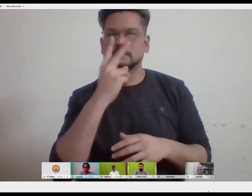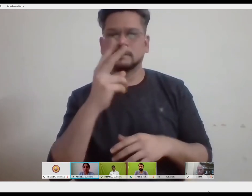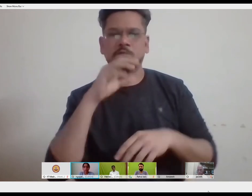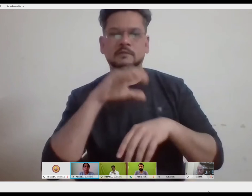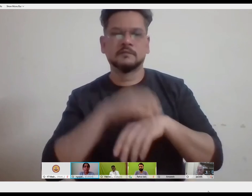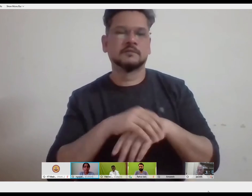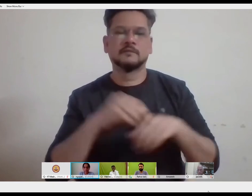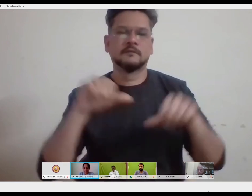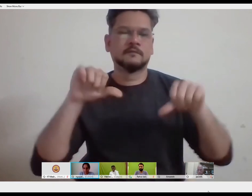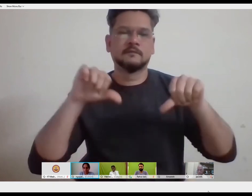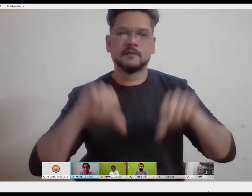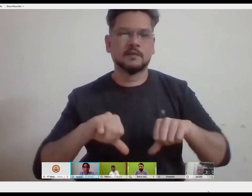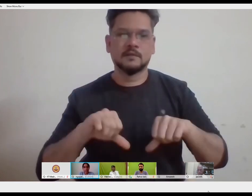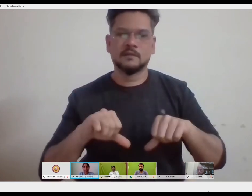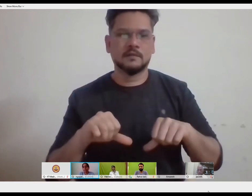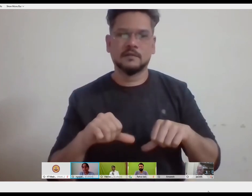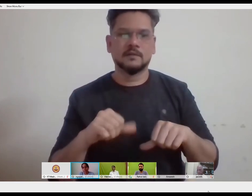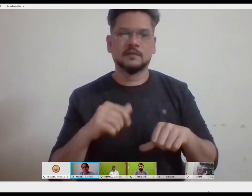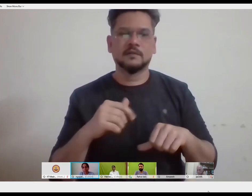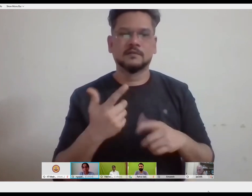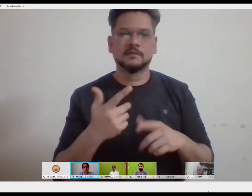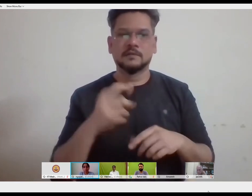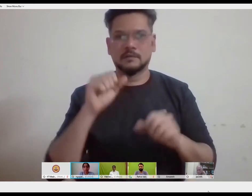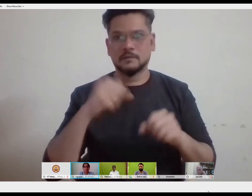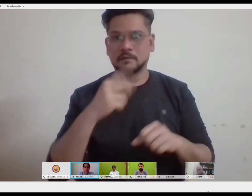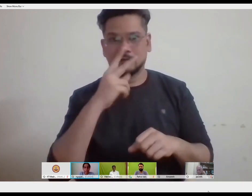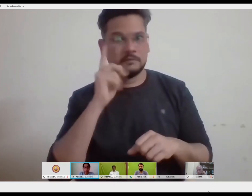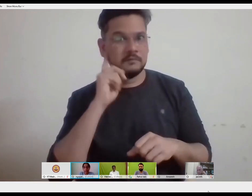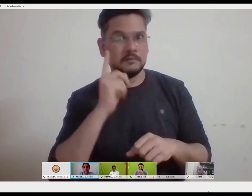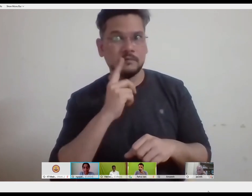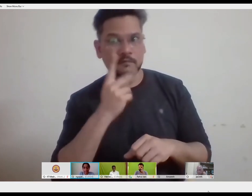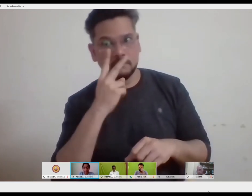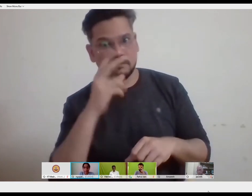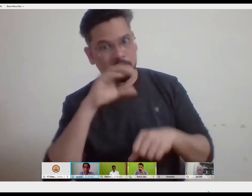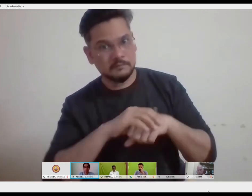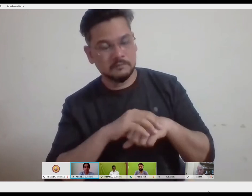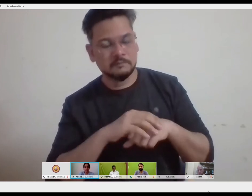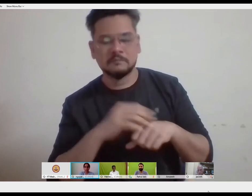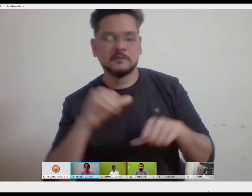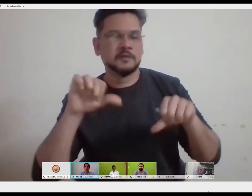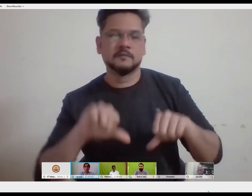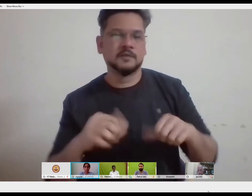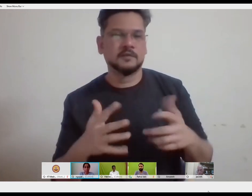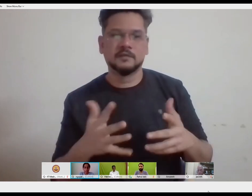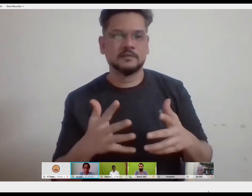You cannot see it like any other disability, you can see and identify but deafness is something you cannot see.